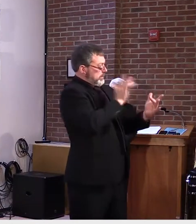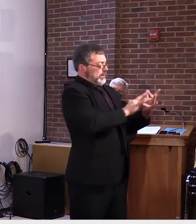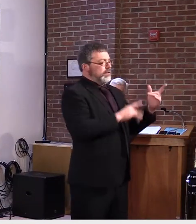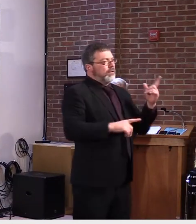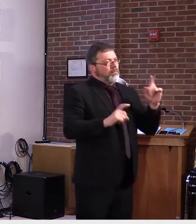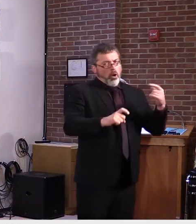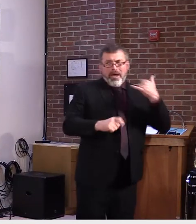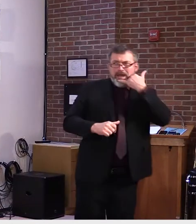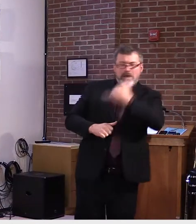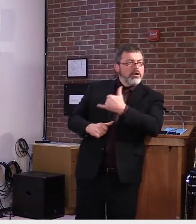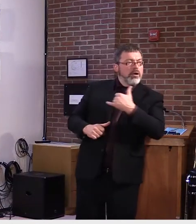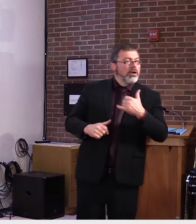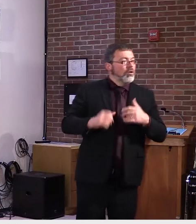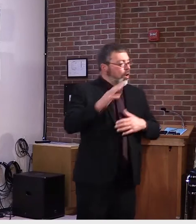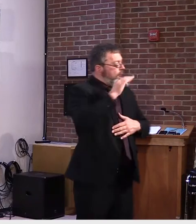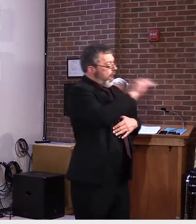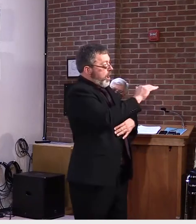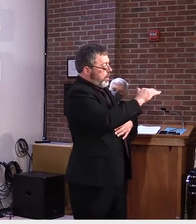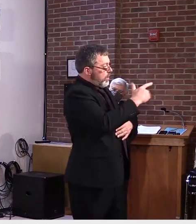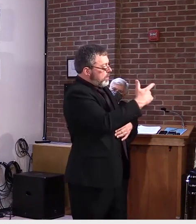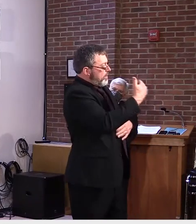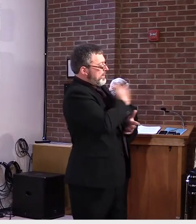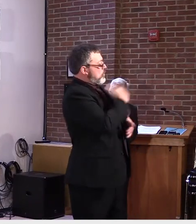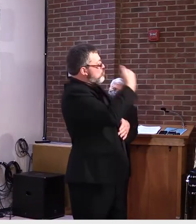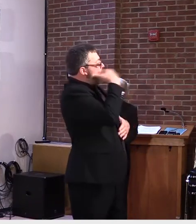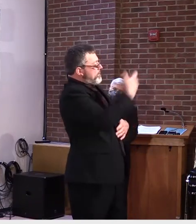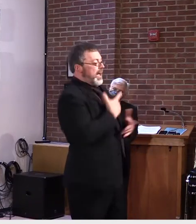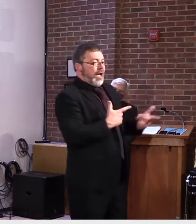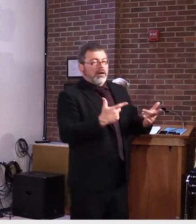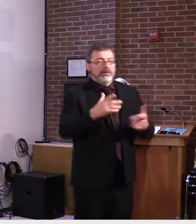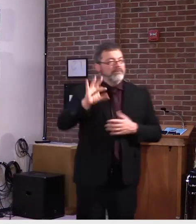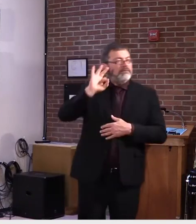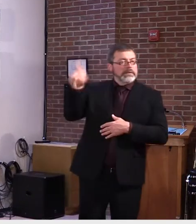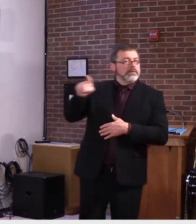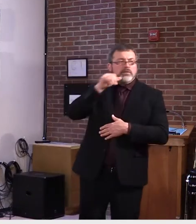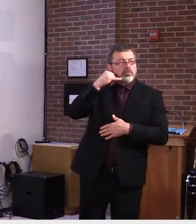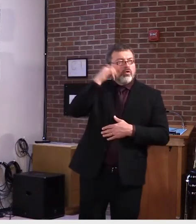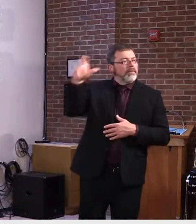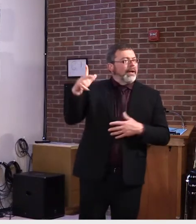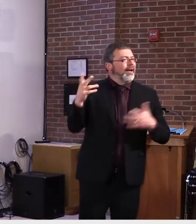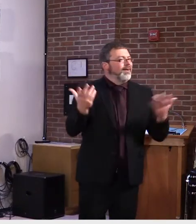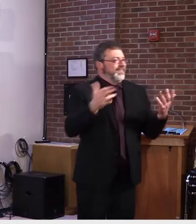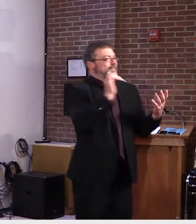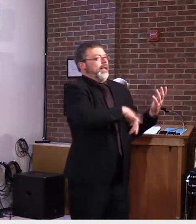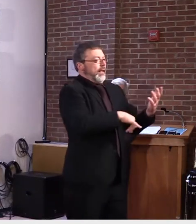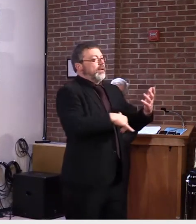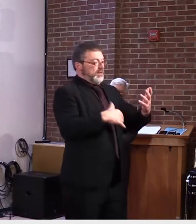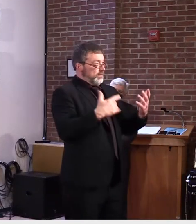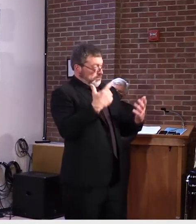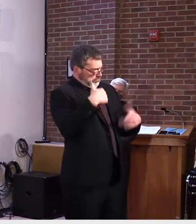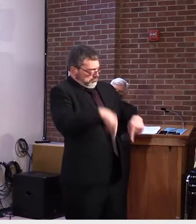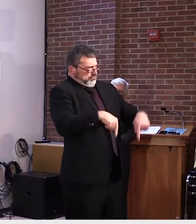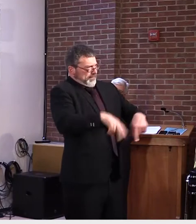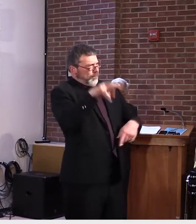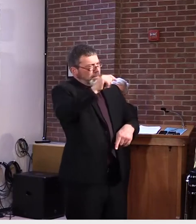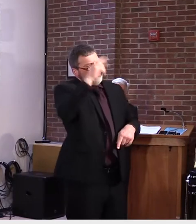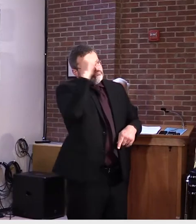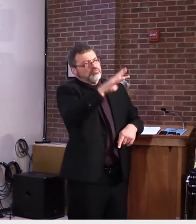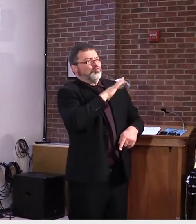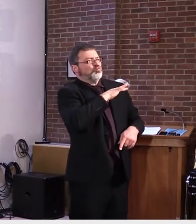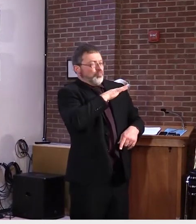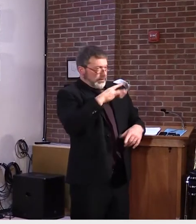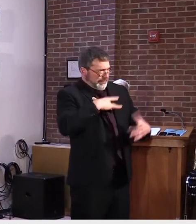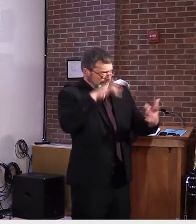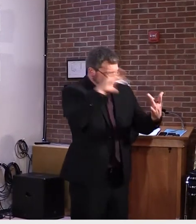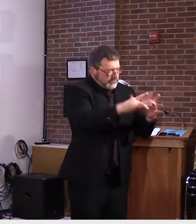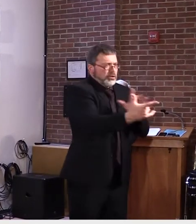the other end. Um, we're blessed in Vermont to have a population that, I think values that interaction and we haven't run